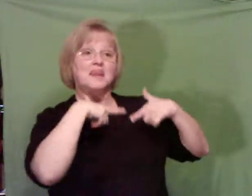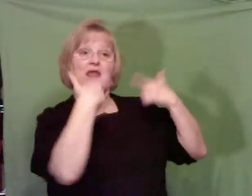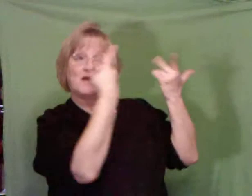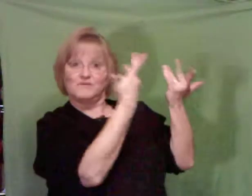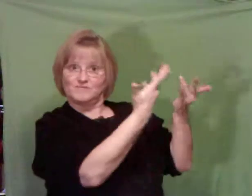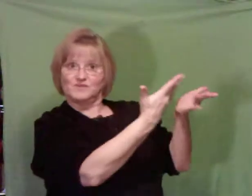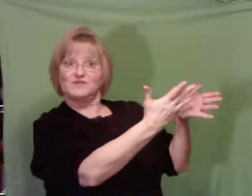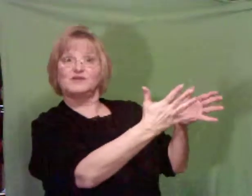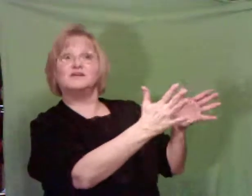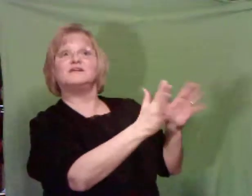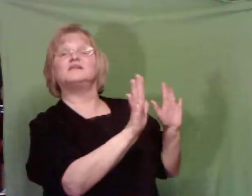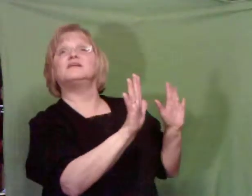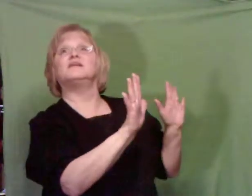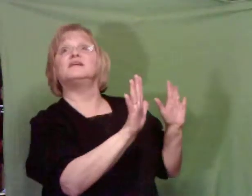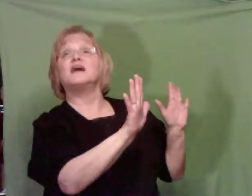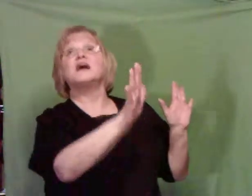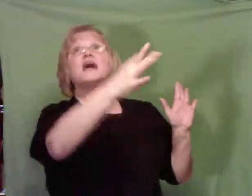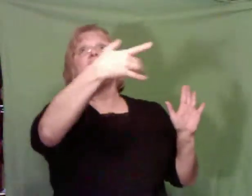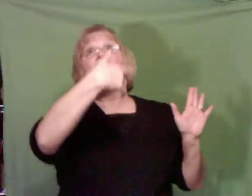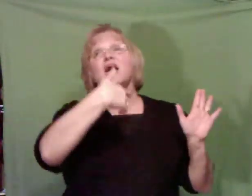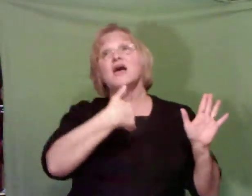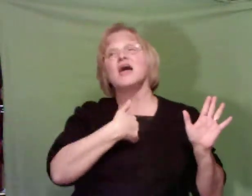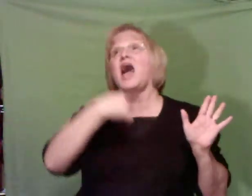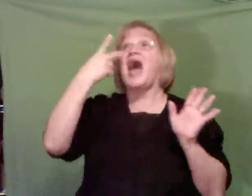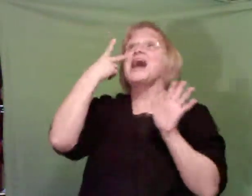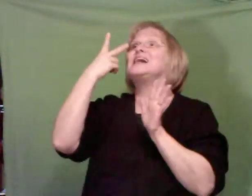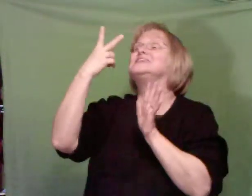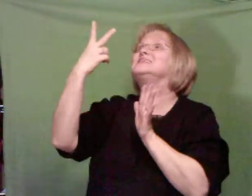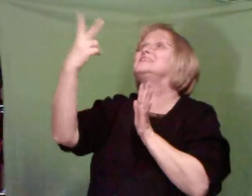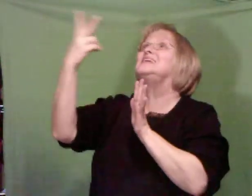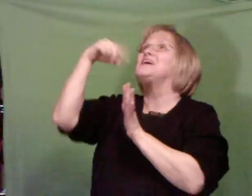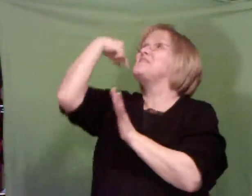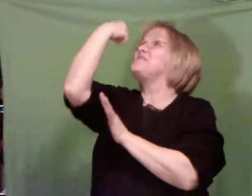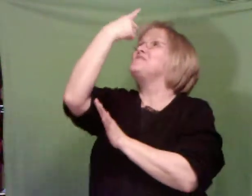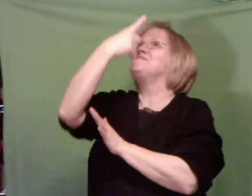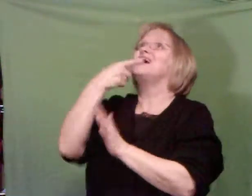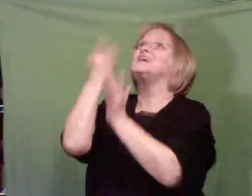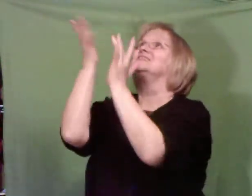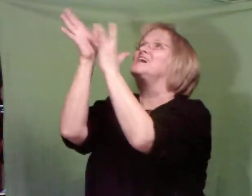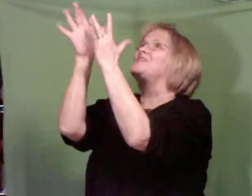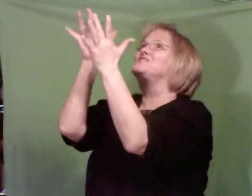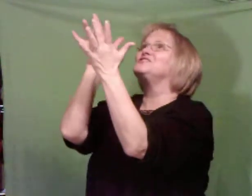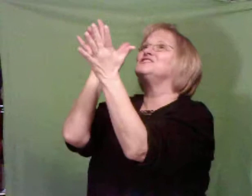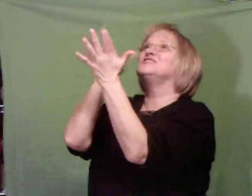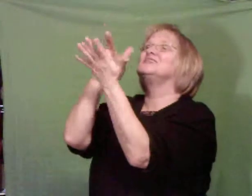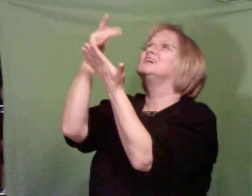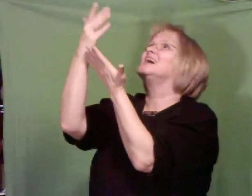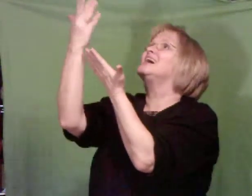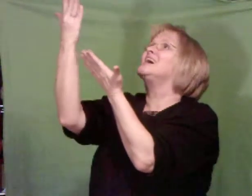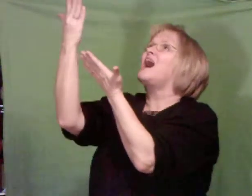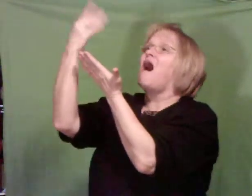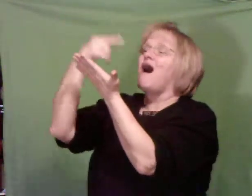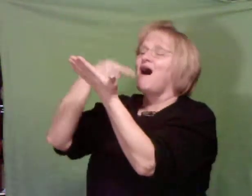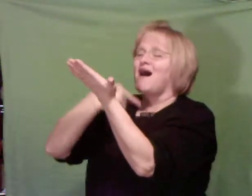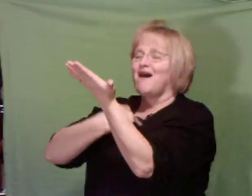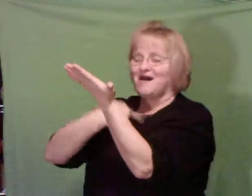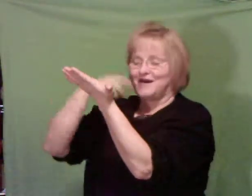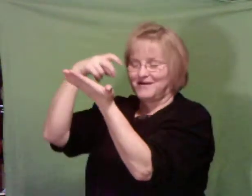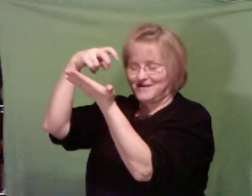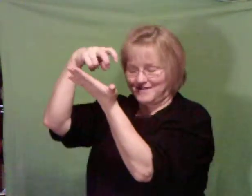complete. When I see the face of Jesus, and I frown down at